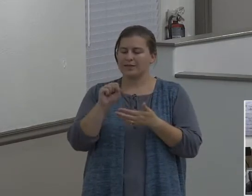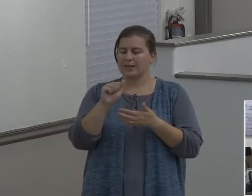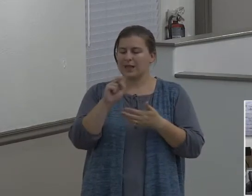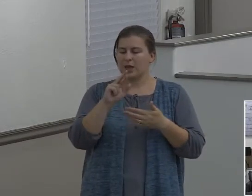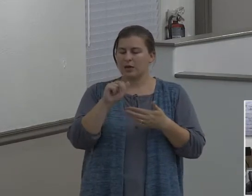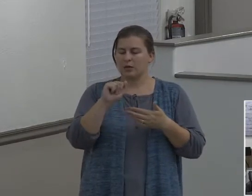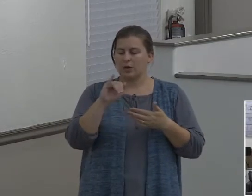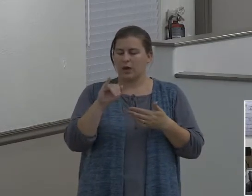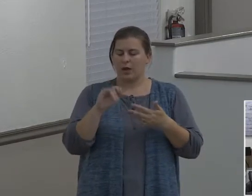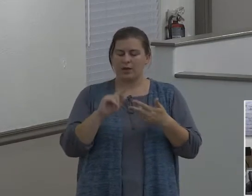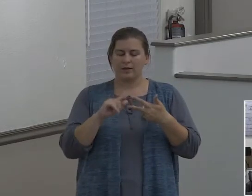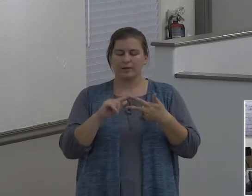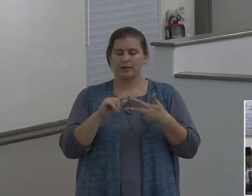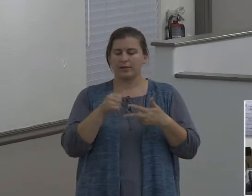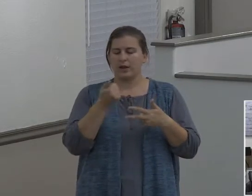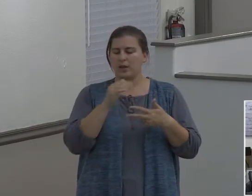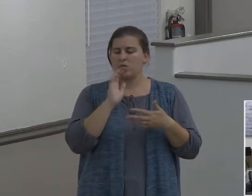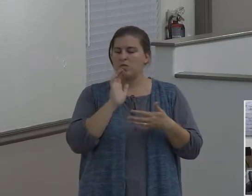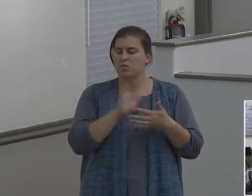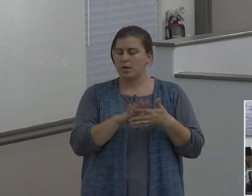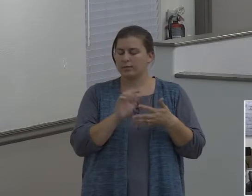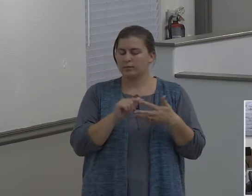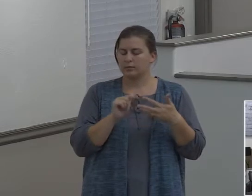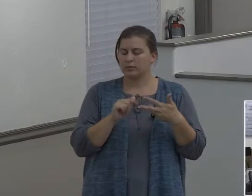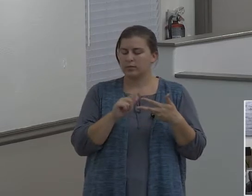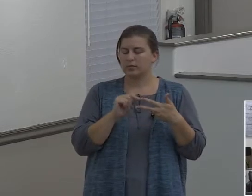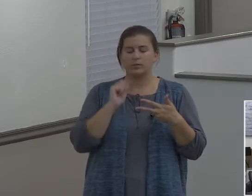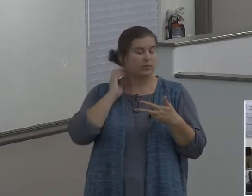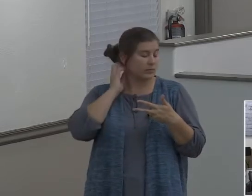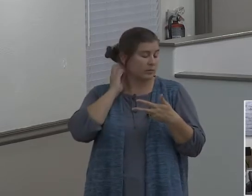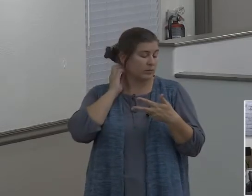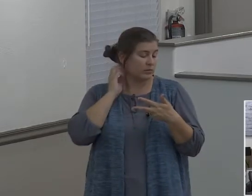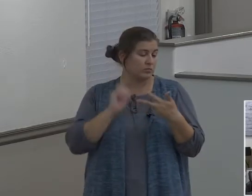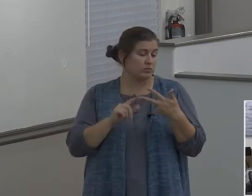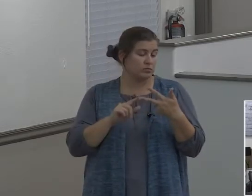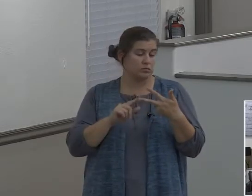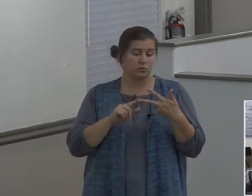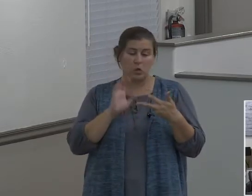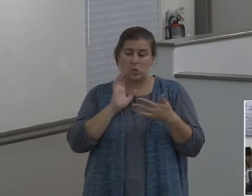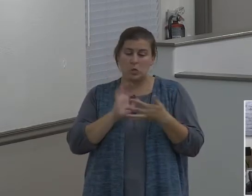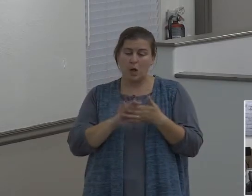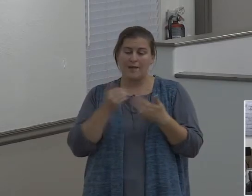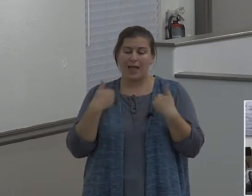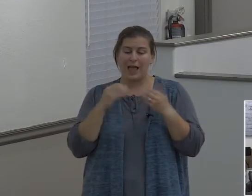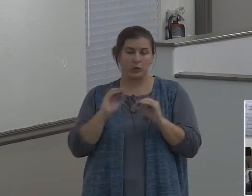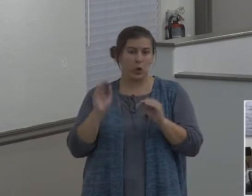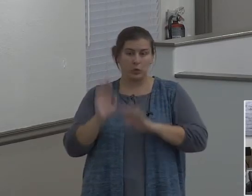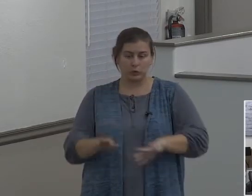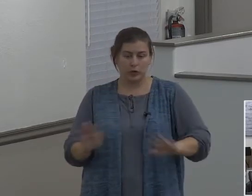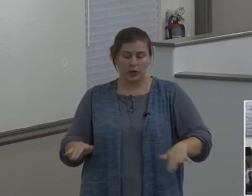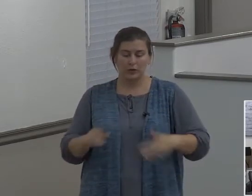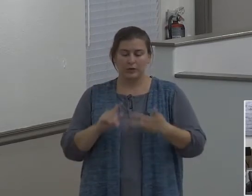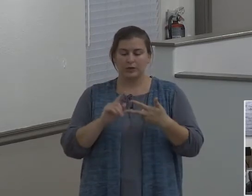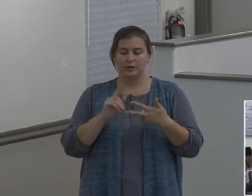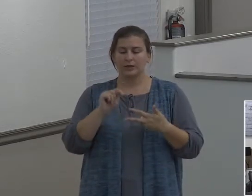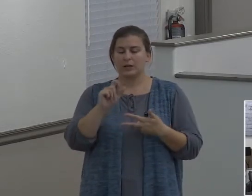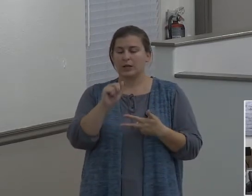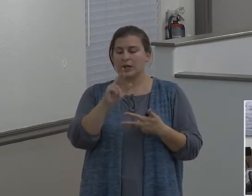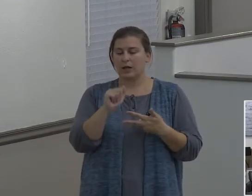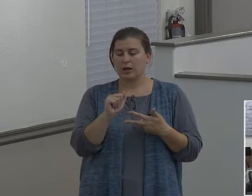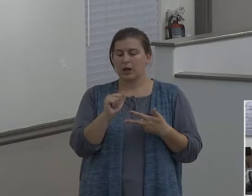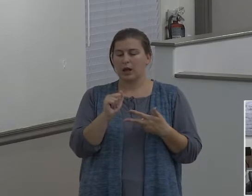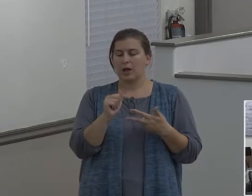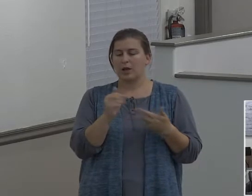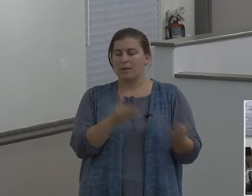Milcah, and the father of Iscah. But Sarai was barren, she had no child. And Terah took Abram his son, and Lot,